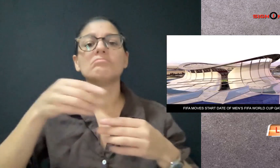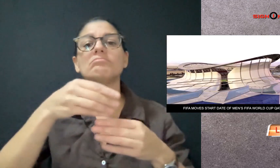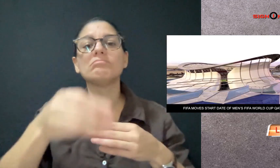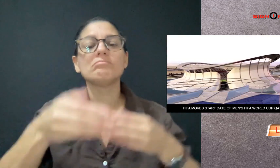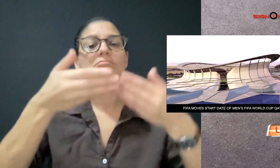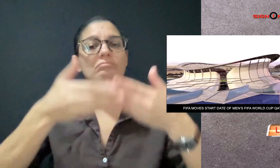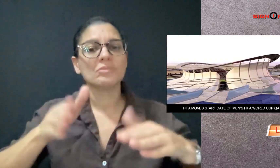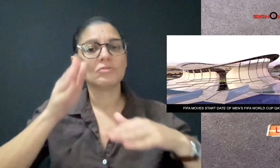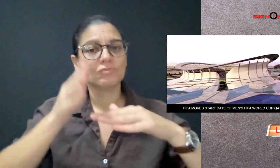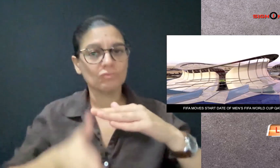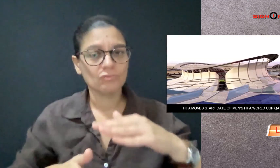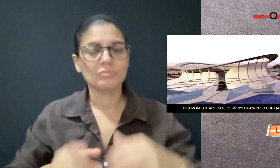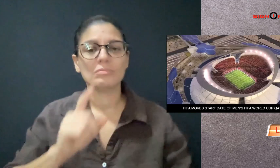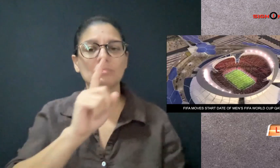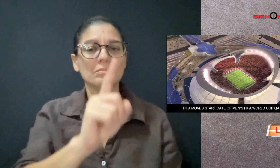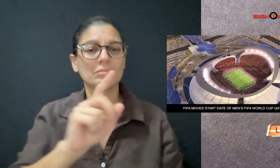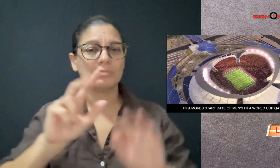December 18th.